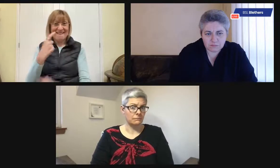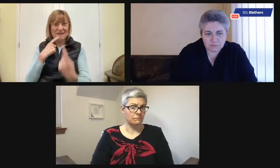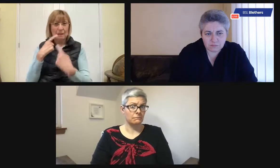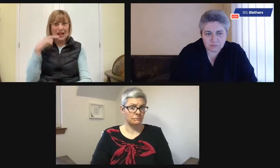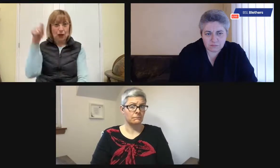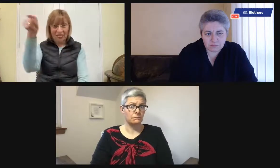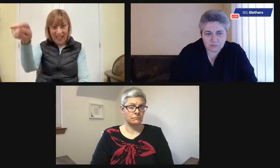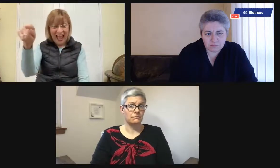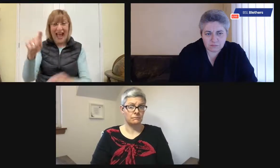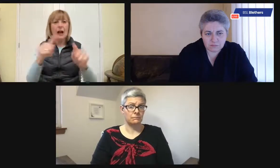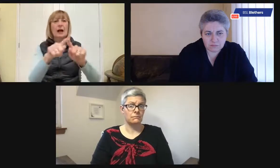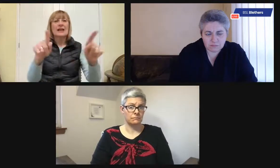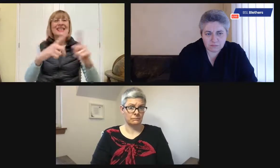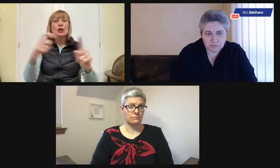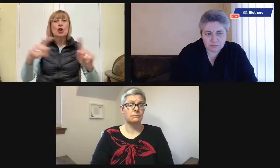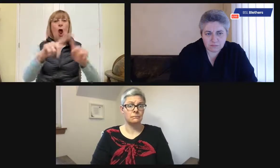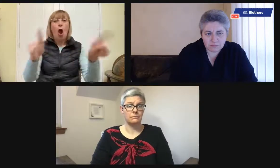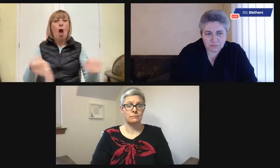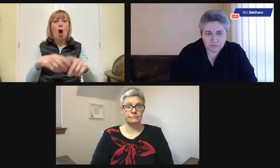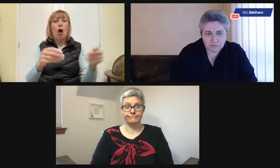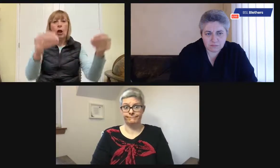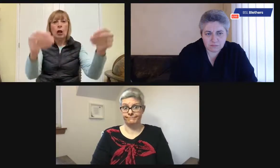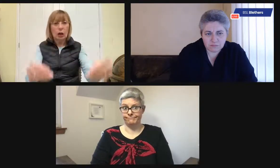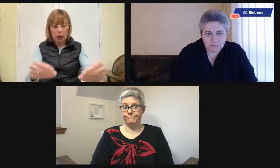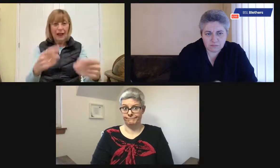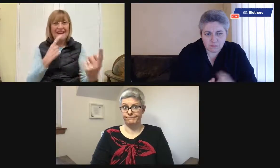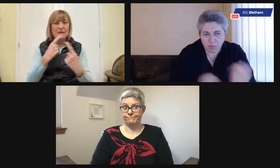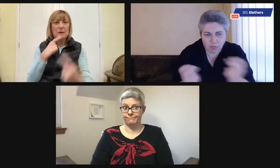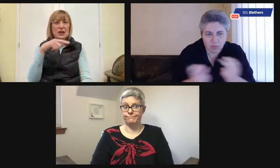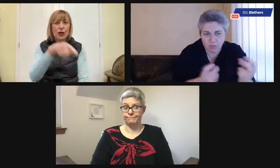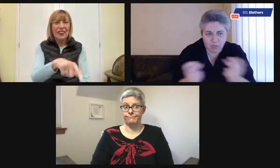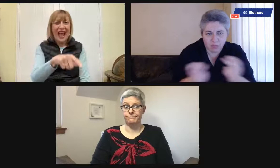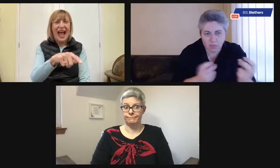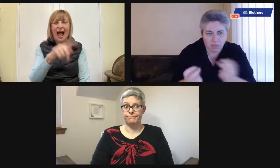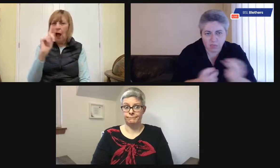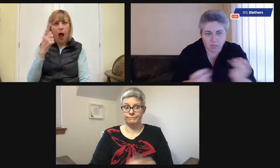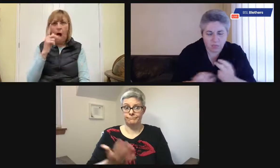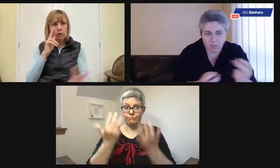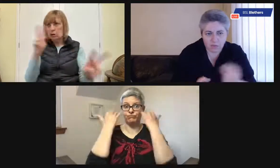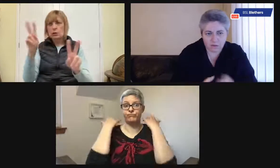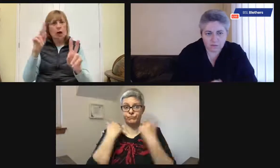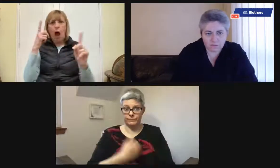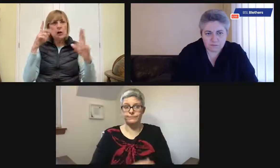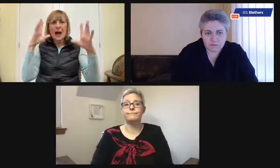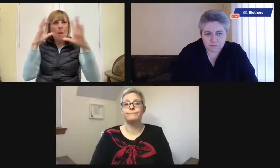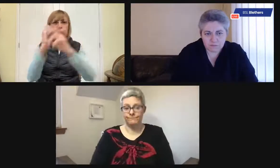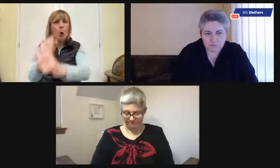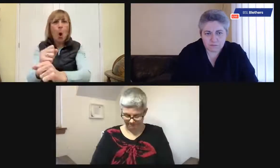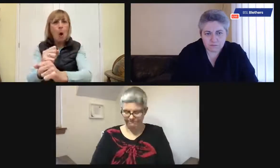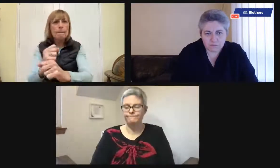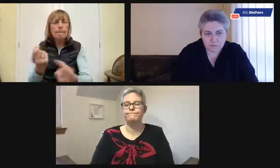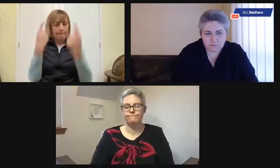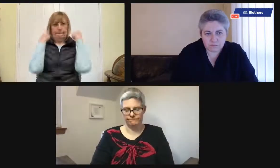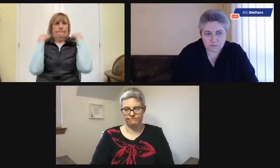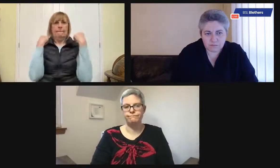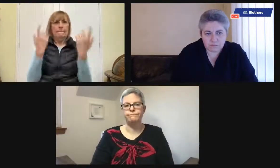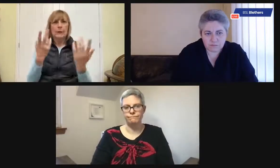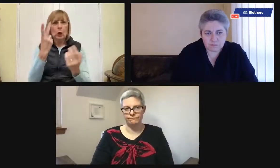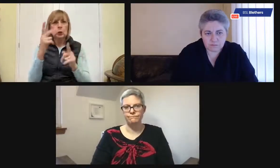And what was happening was there were too many screens, too much information in one place. He couldn't